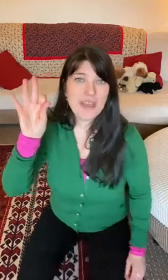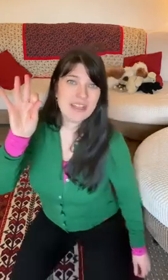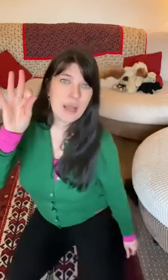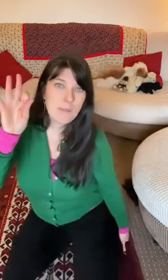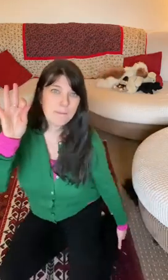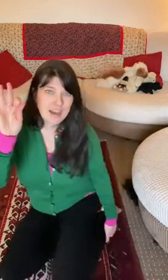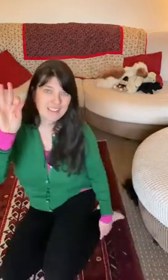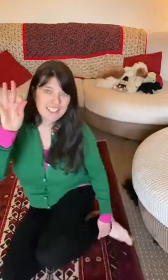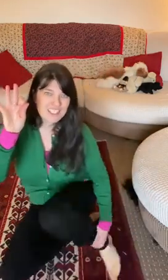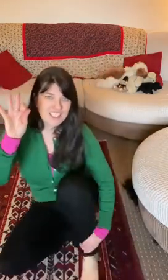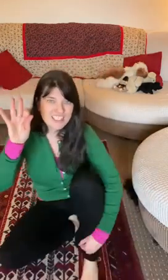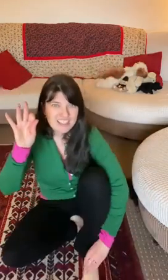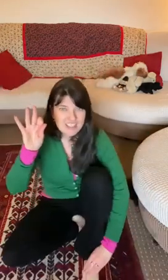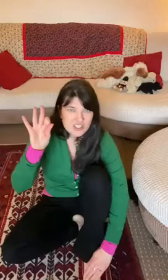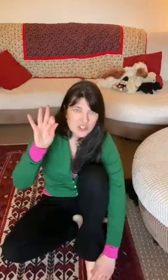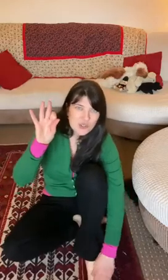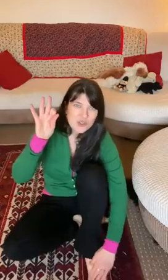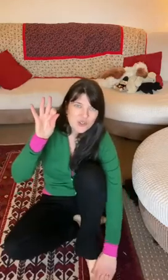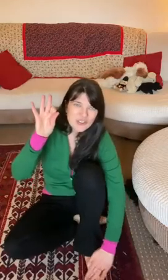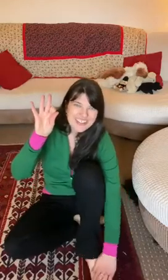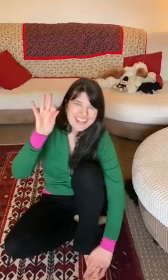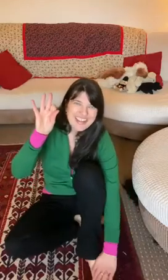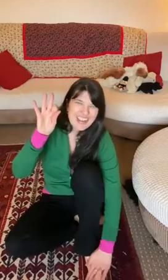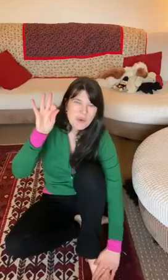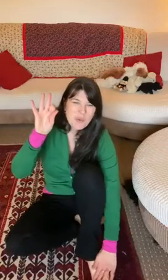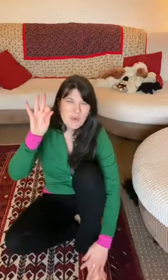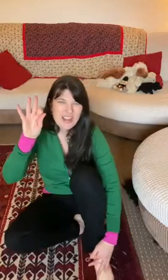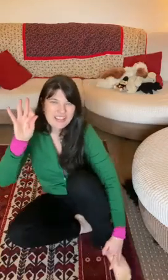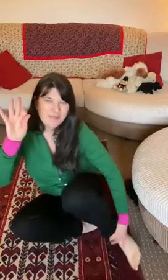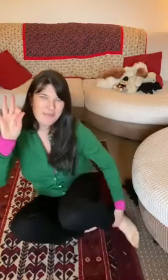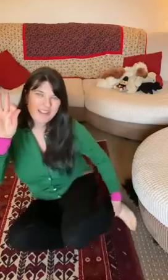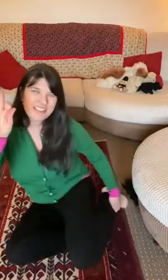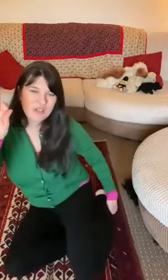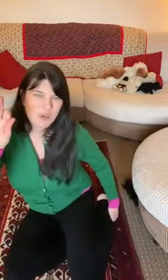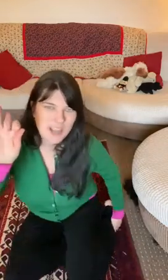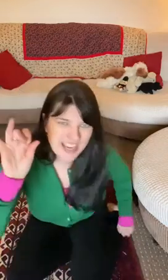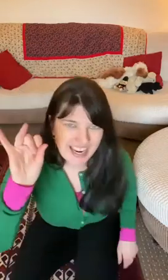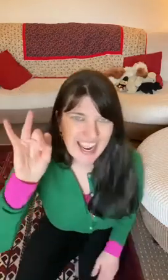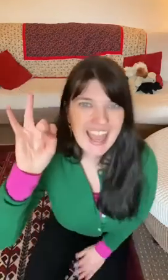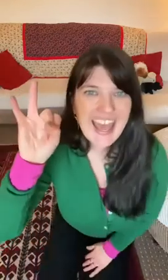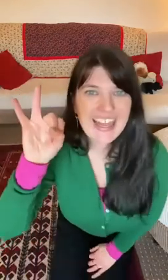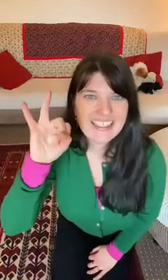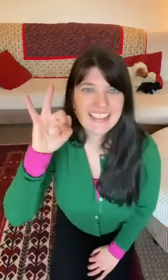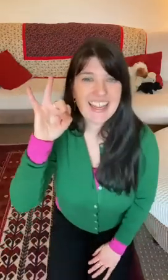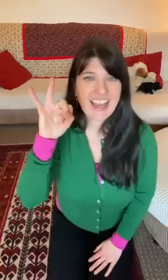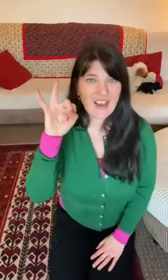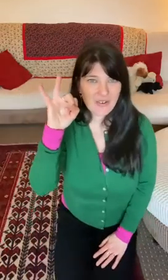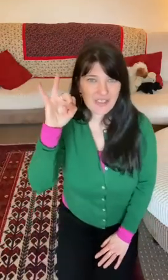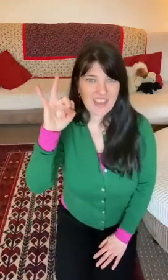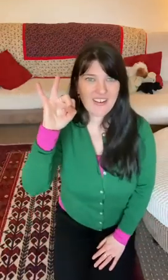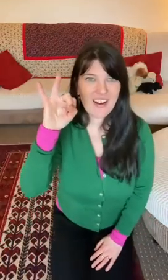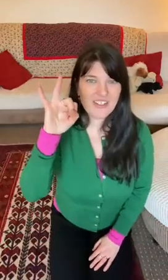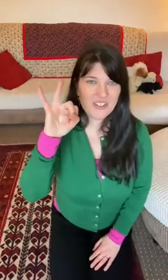polishing their shoe. One melts away and now there are two.